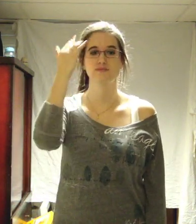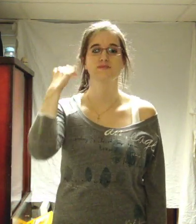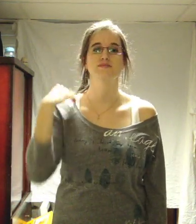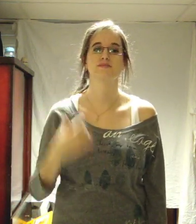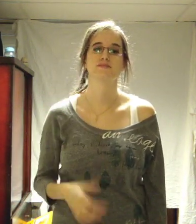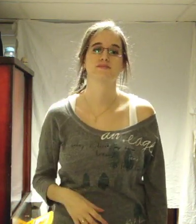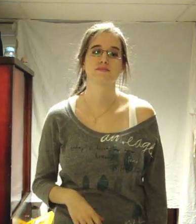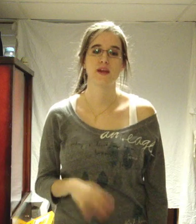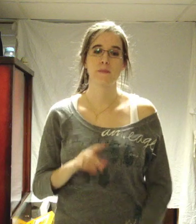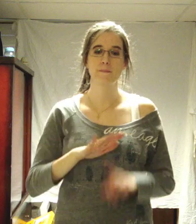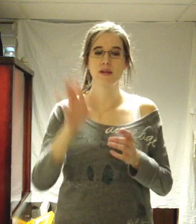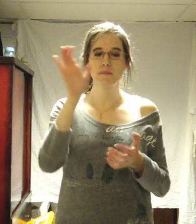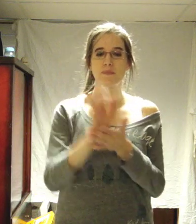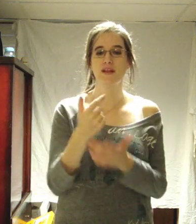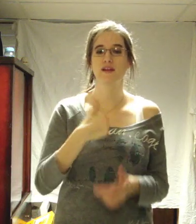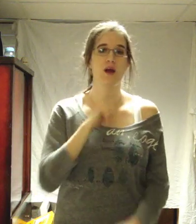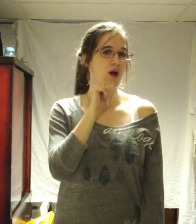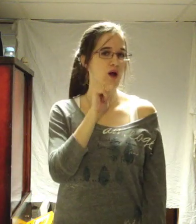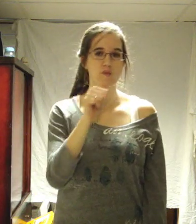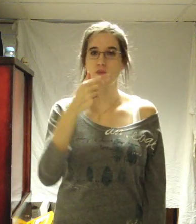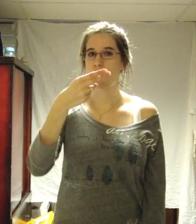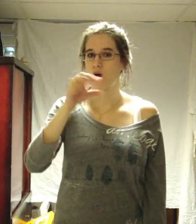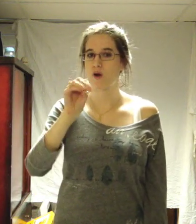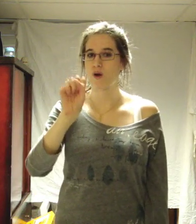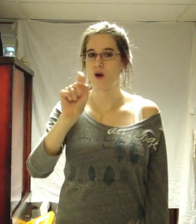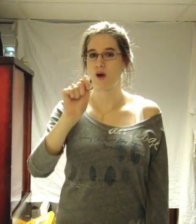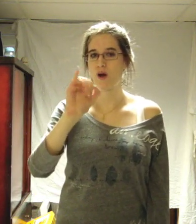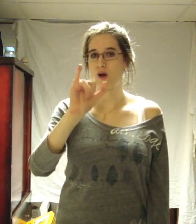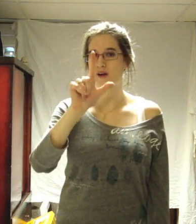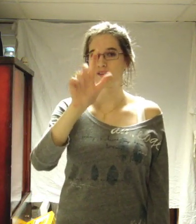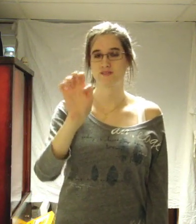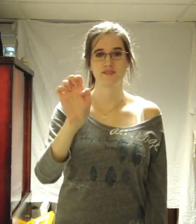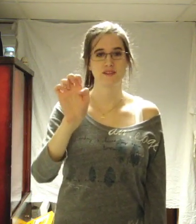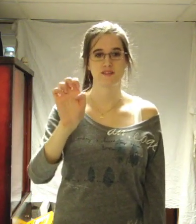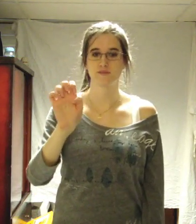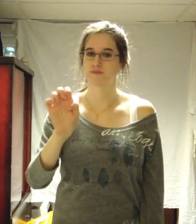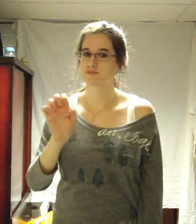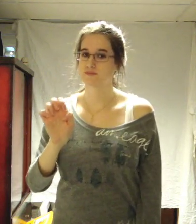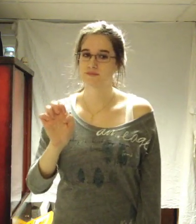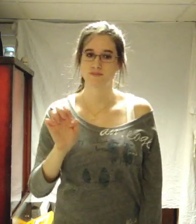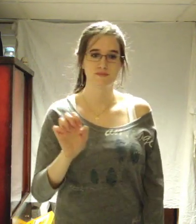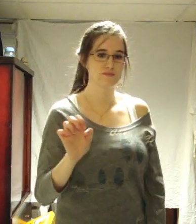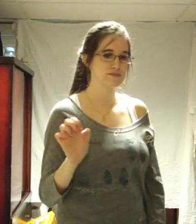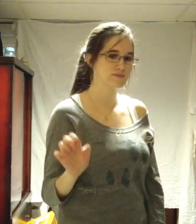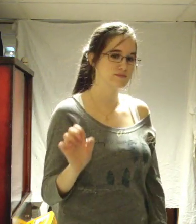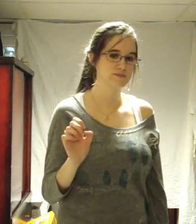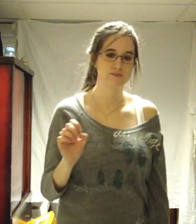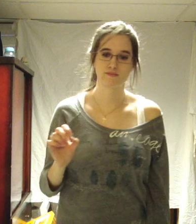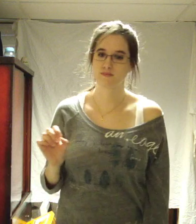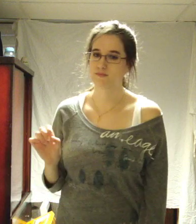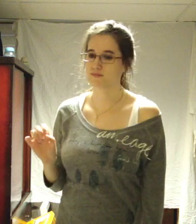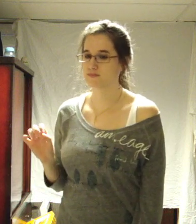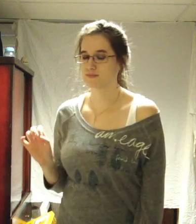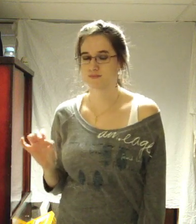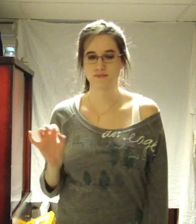But believe me, I'm not hostile I just want to hear you laugh